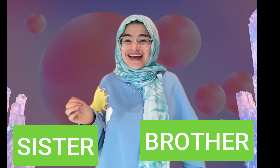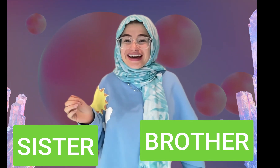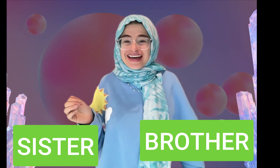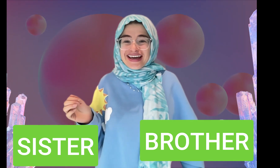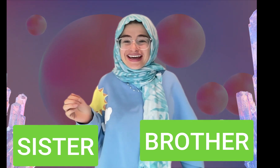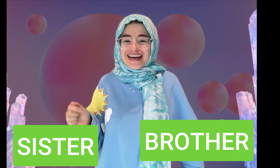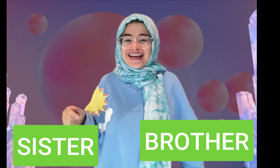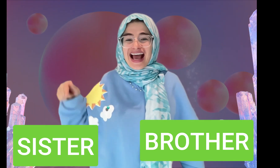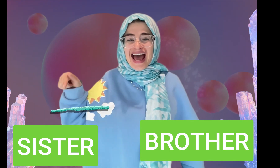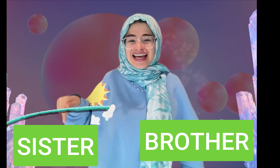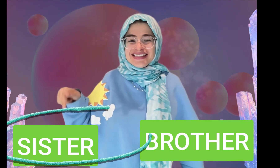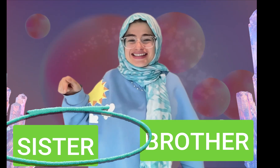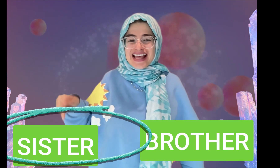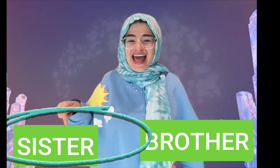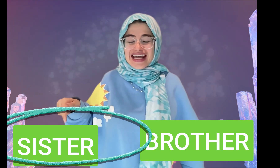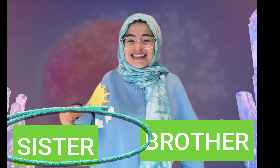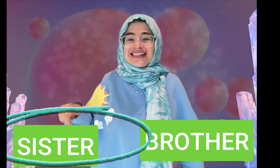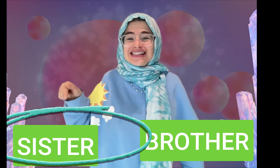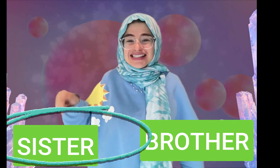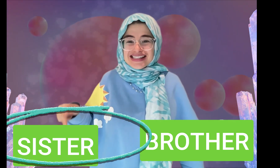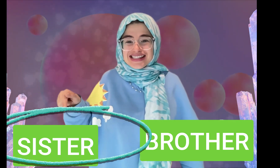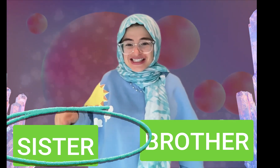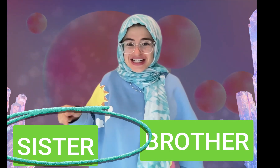I signed sister